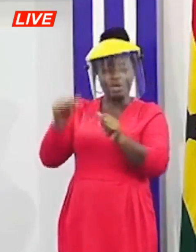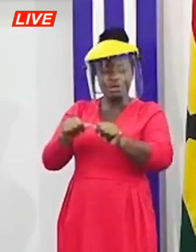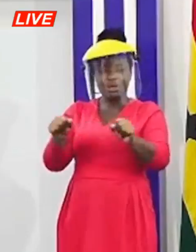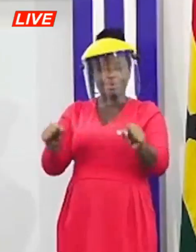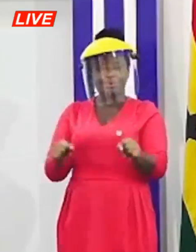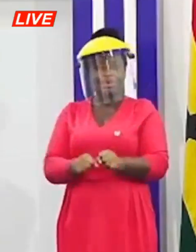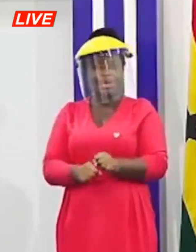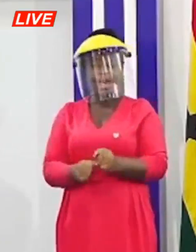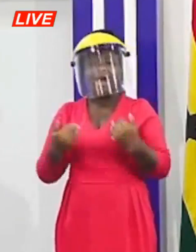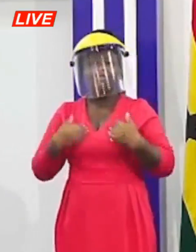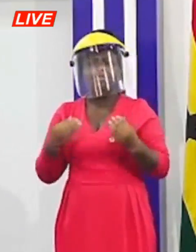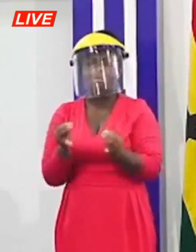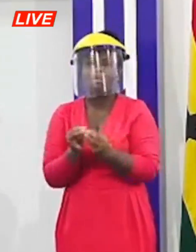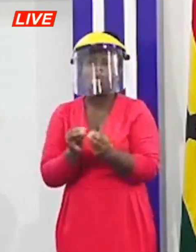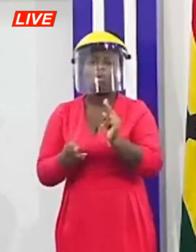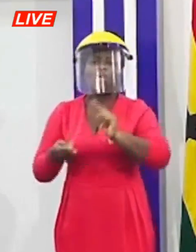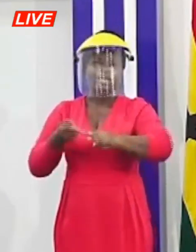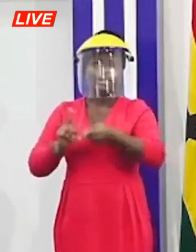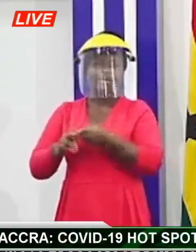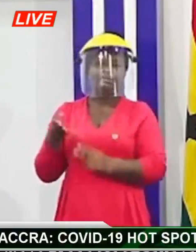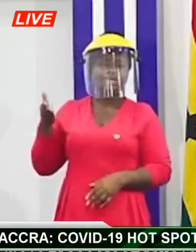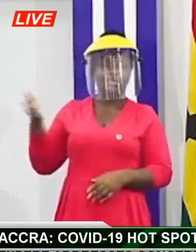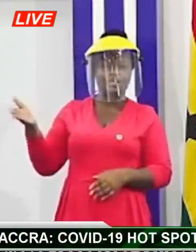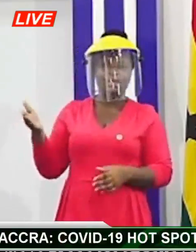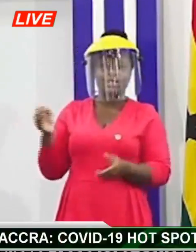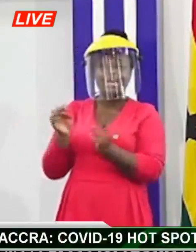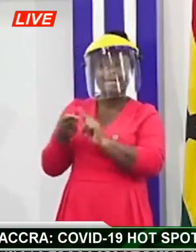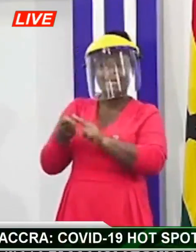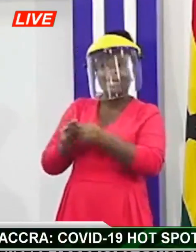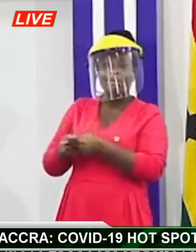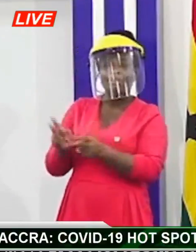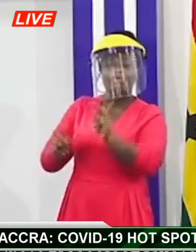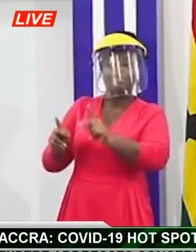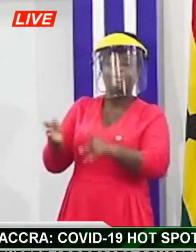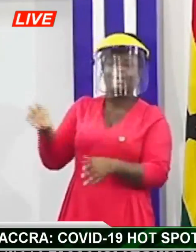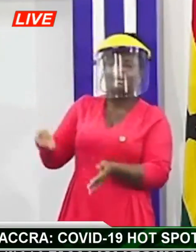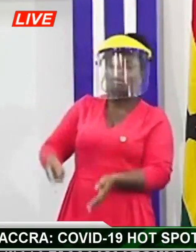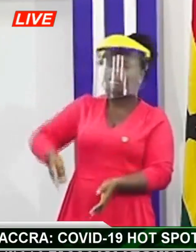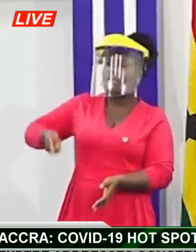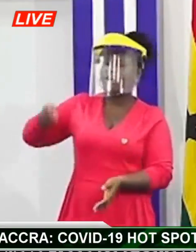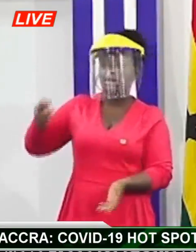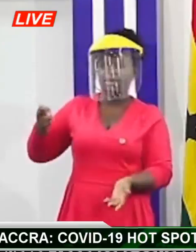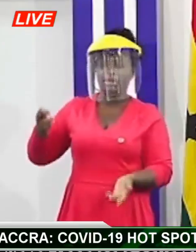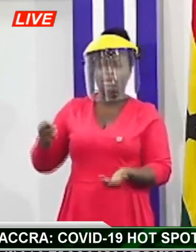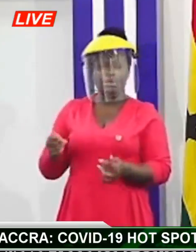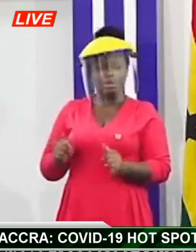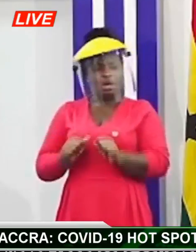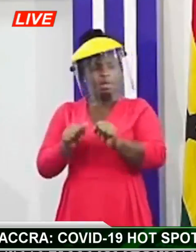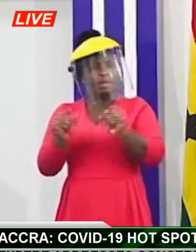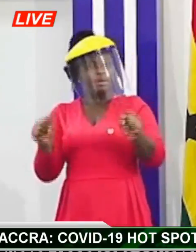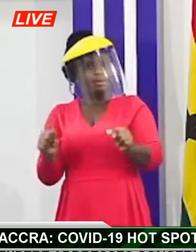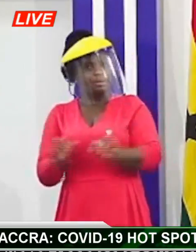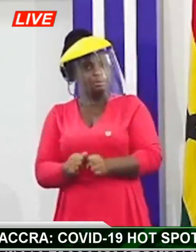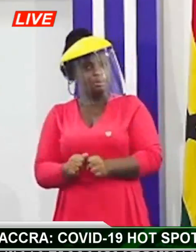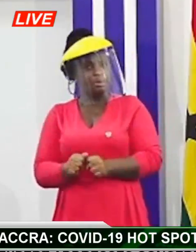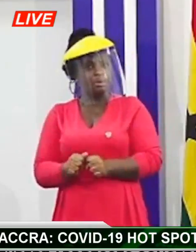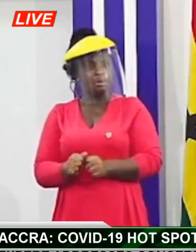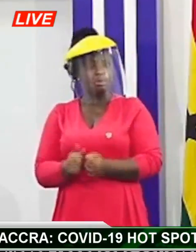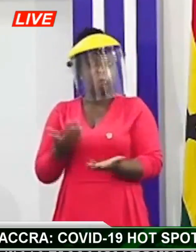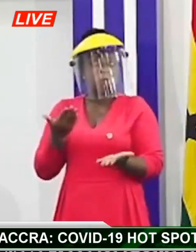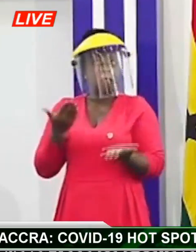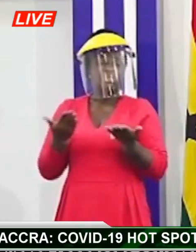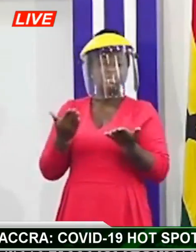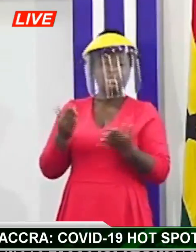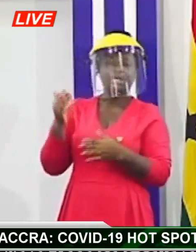population so the the population density is very high it's one area that though angu dashanti